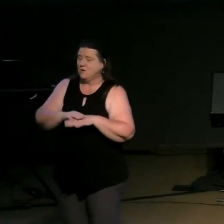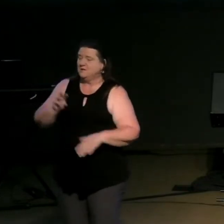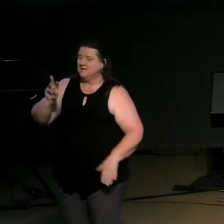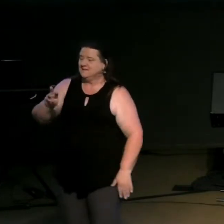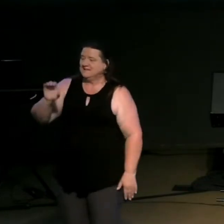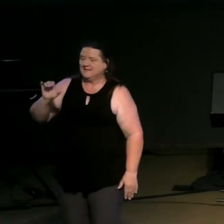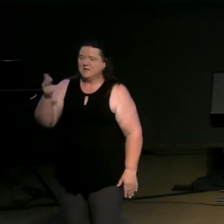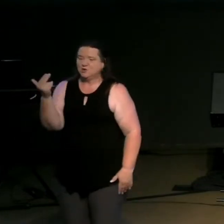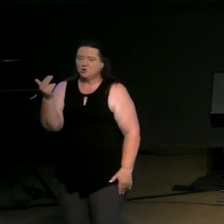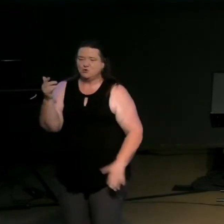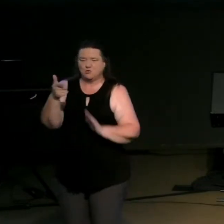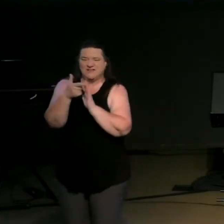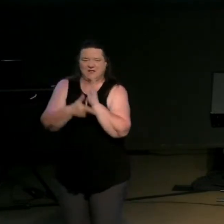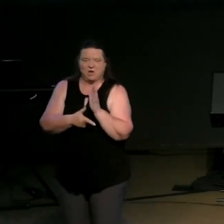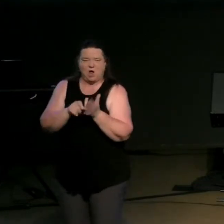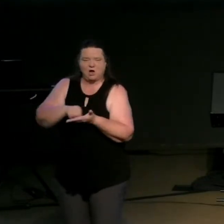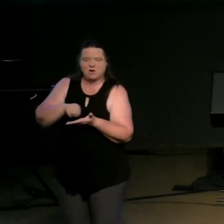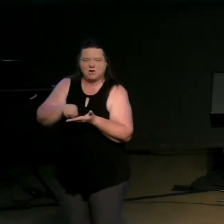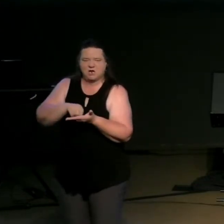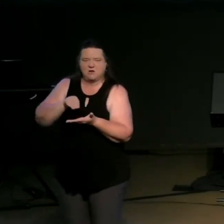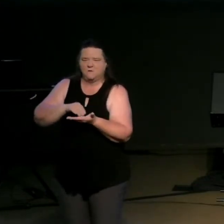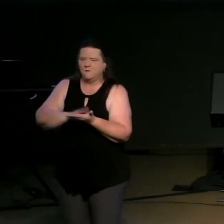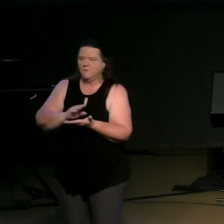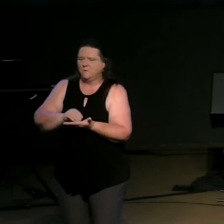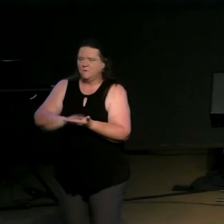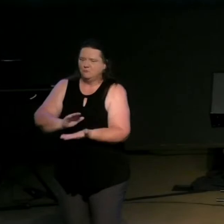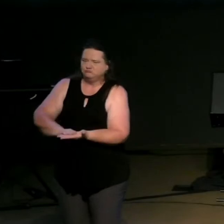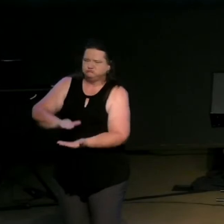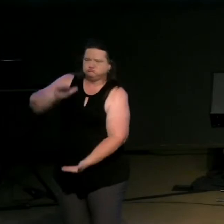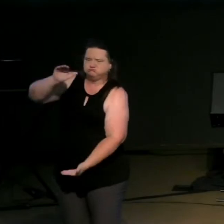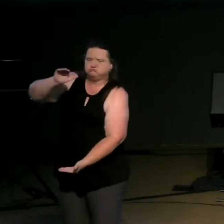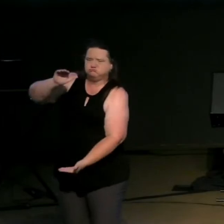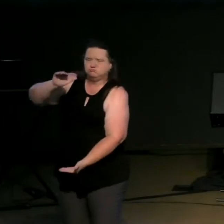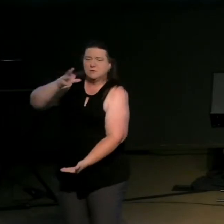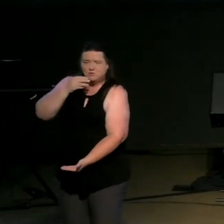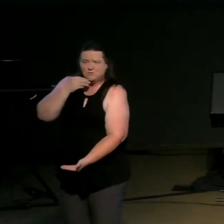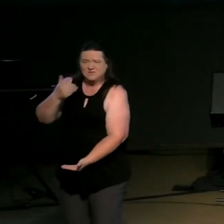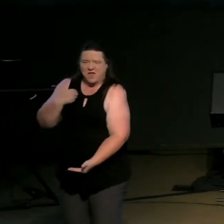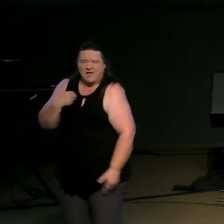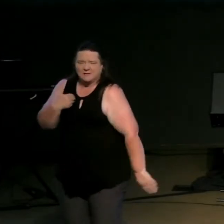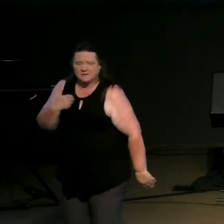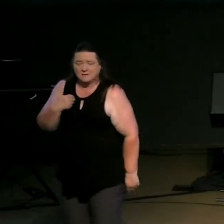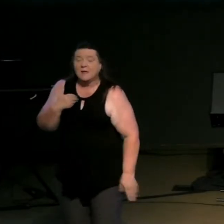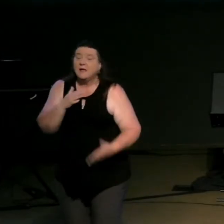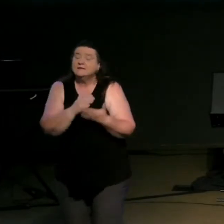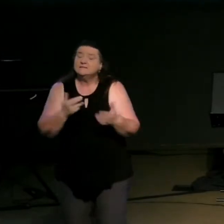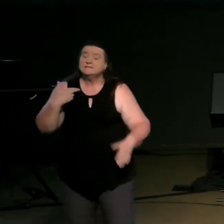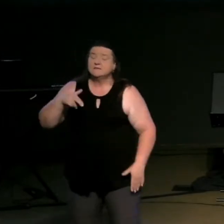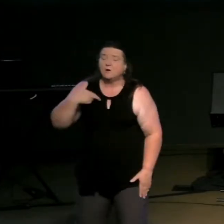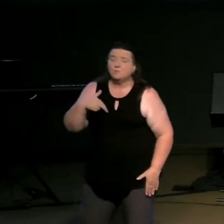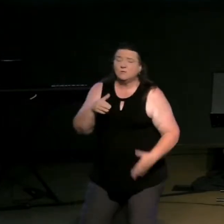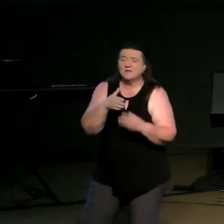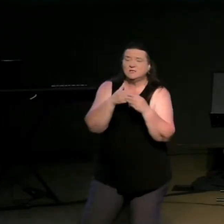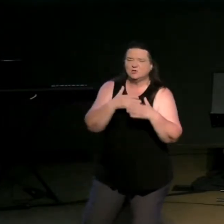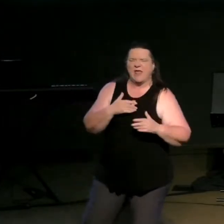laws that they had they had worked through and some religious leaders tried to distinguish between major major